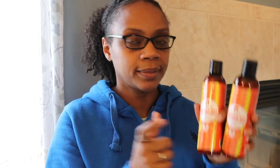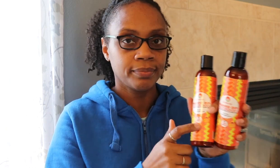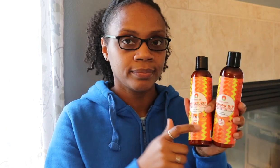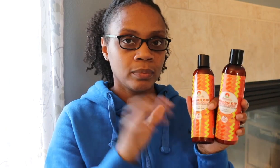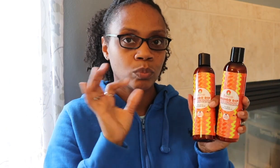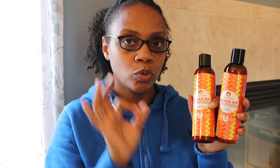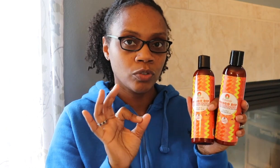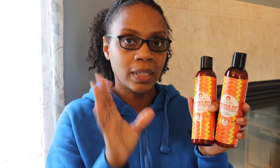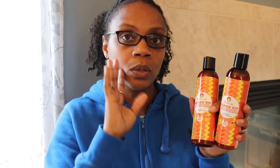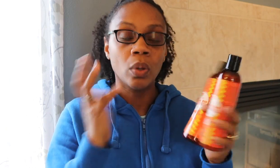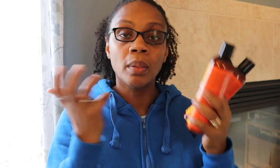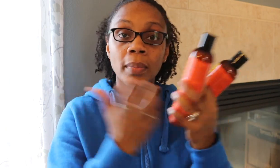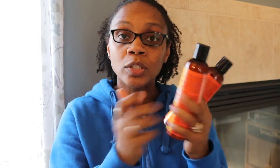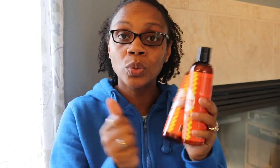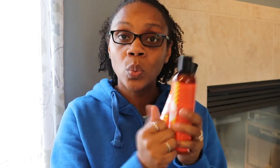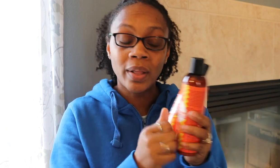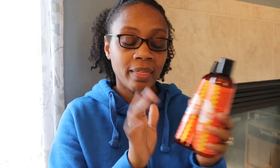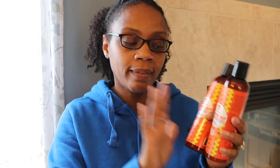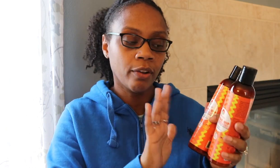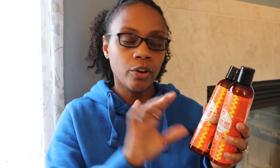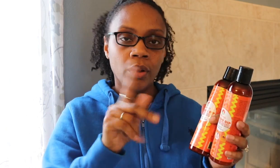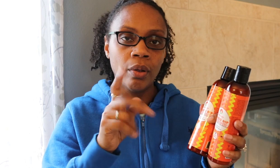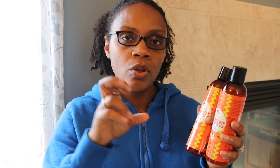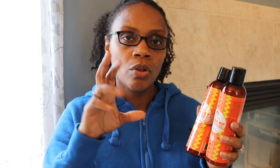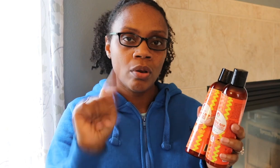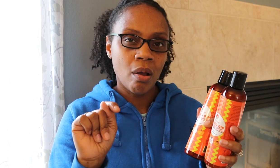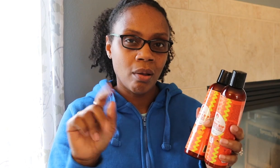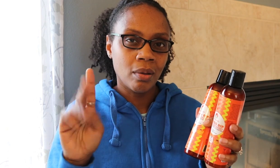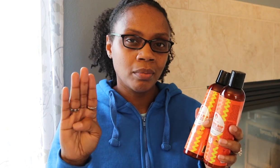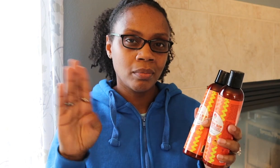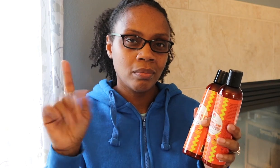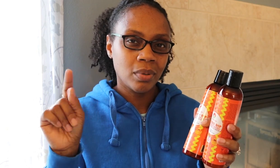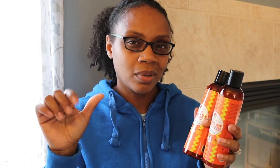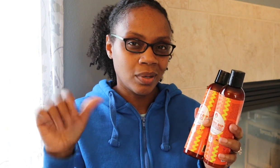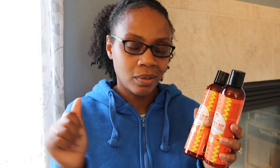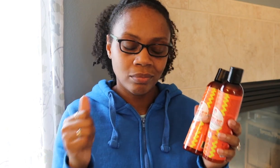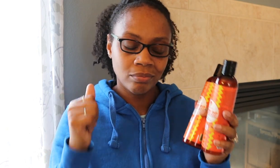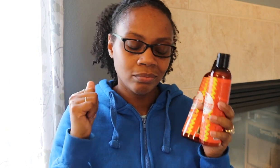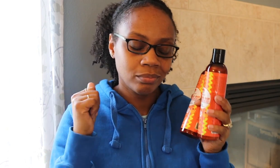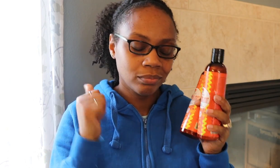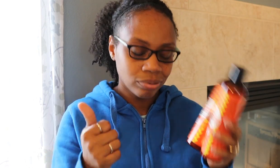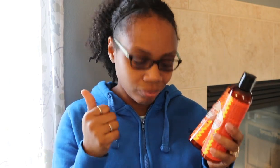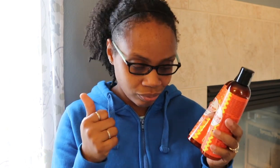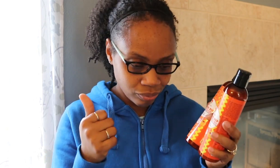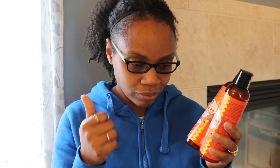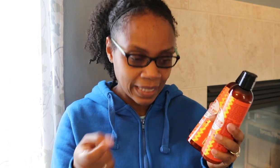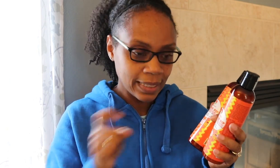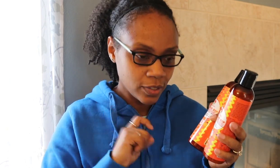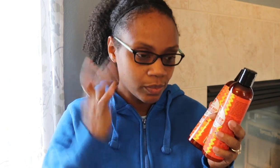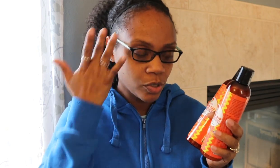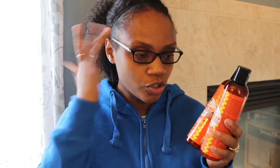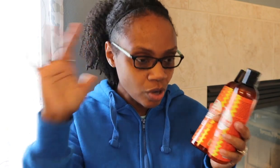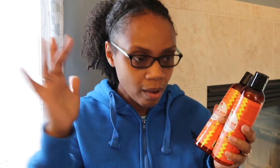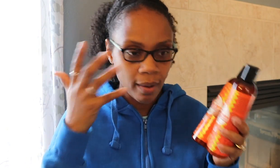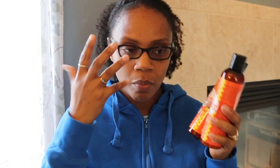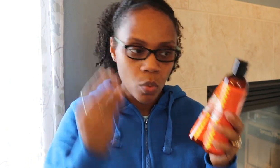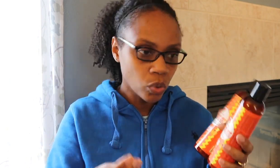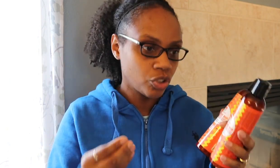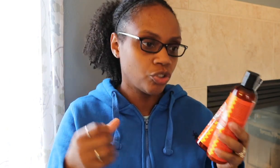protective twists, this is perfect for me. I pair it with their Not Butta and it's so, so good. It gives my